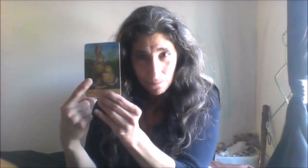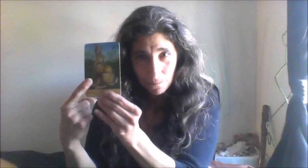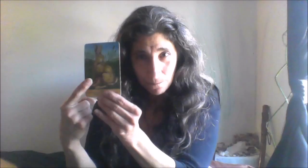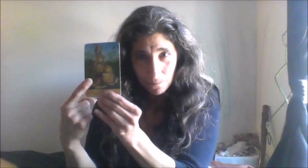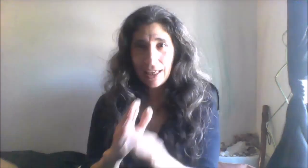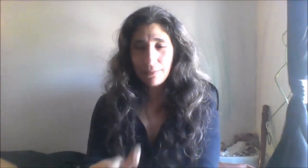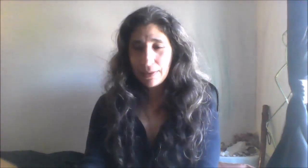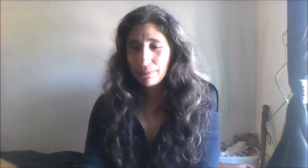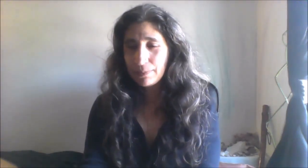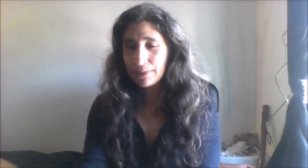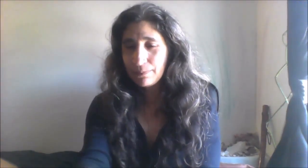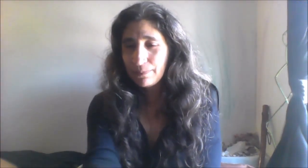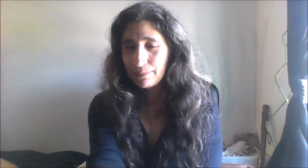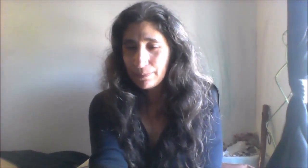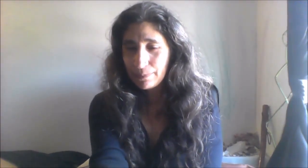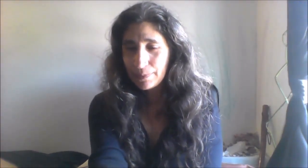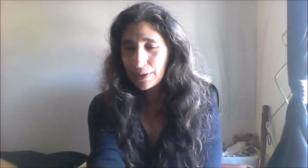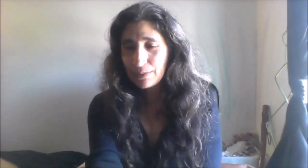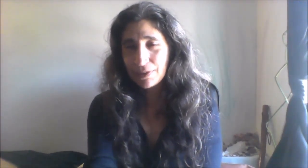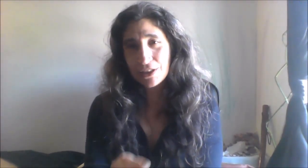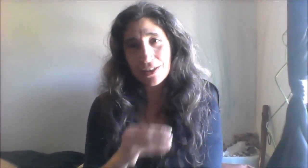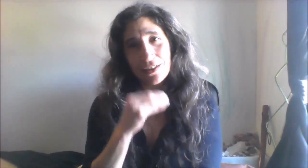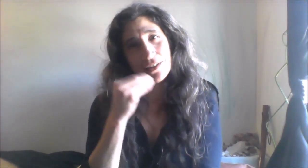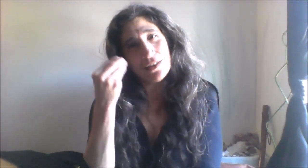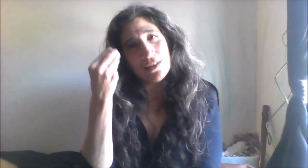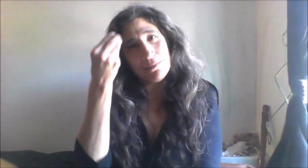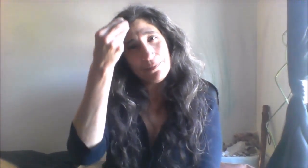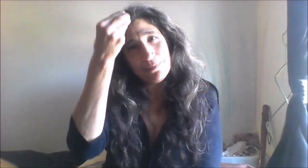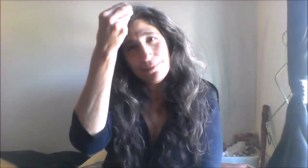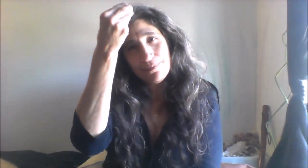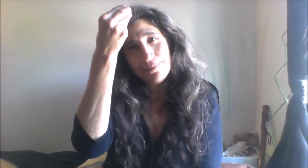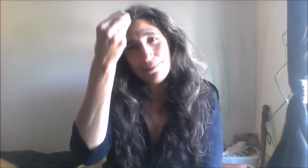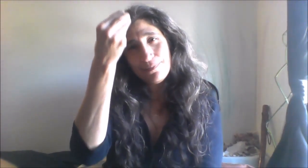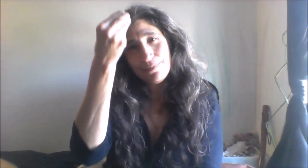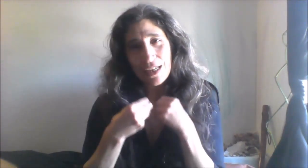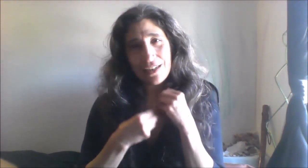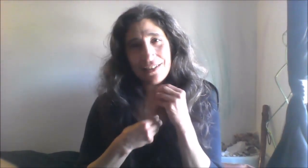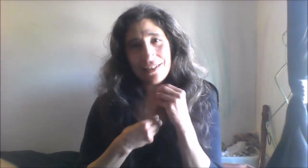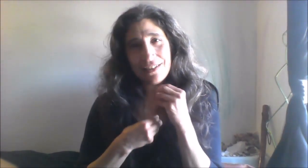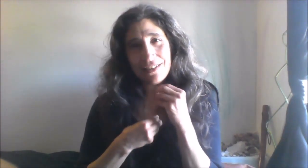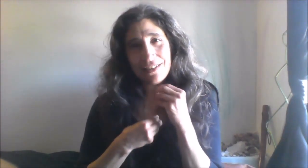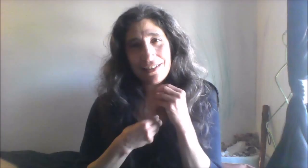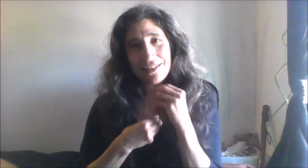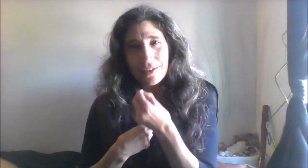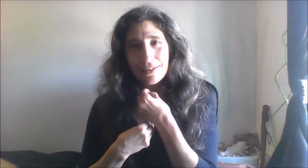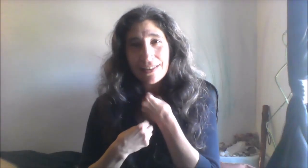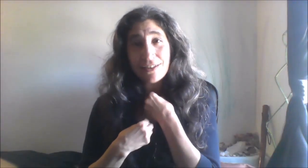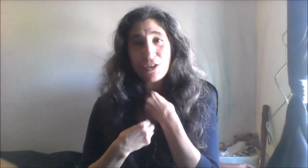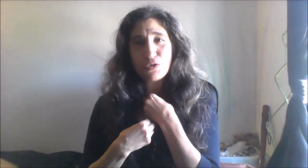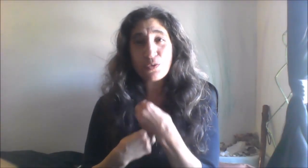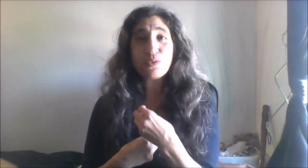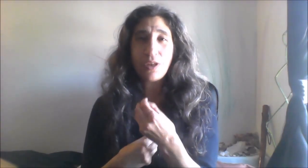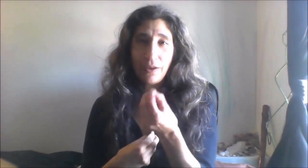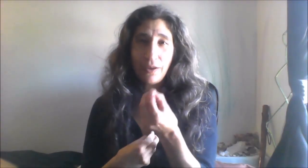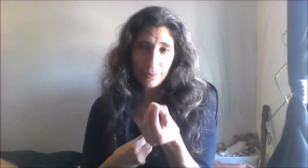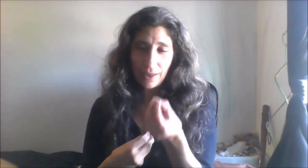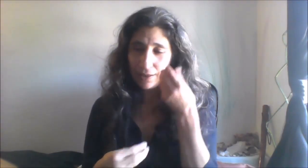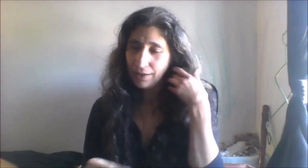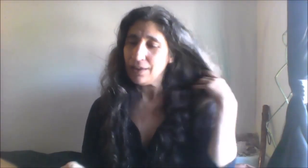orangutan is saying life is sweet just chill have a party grab your food eat it